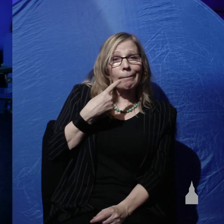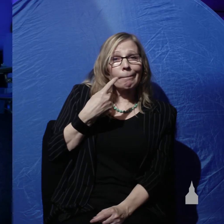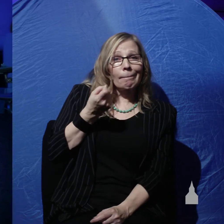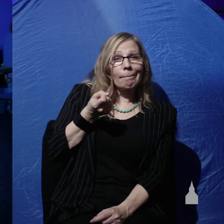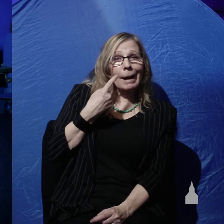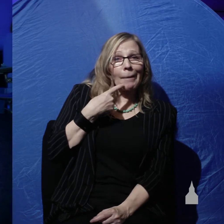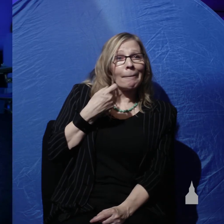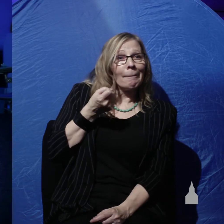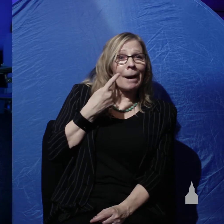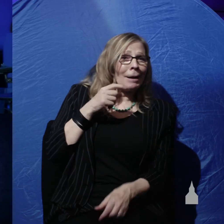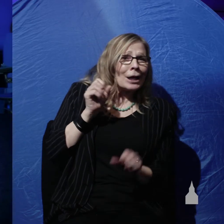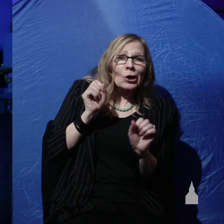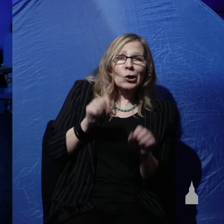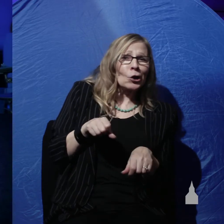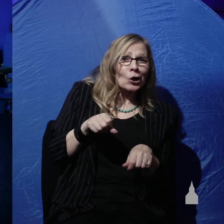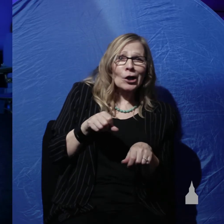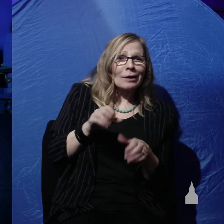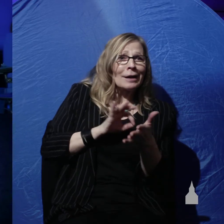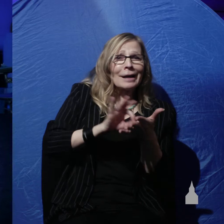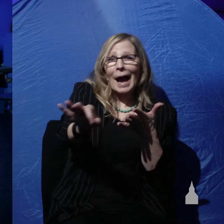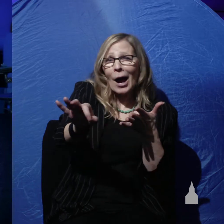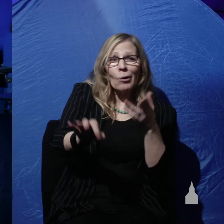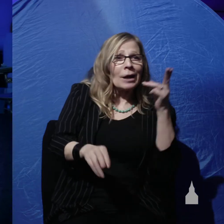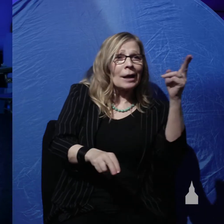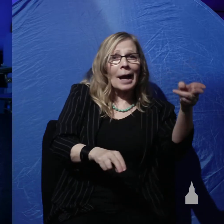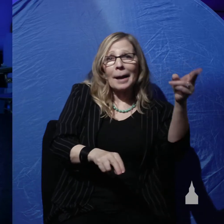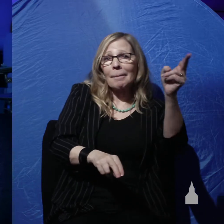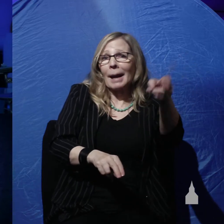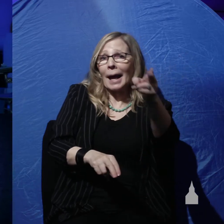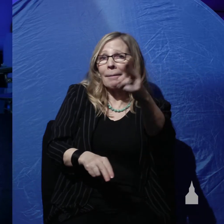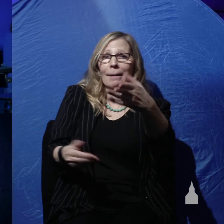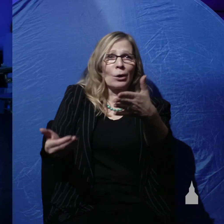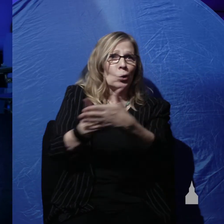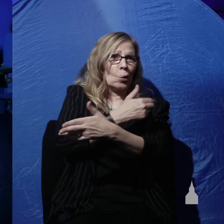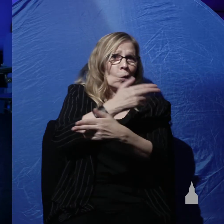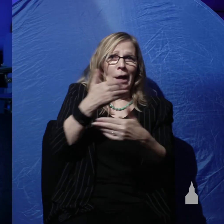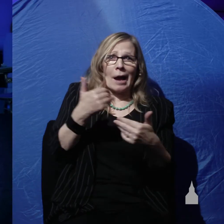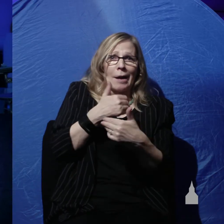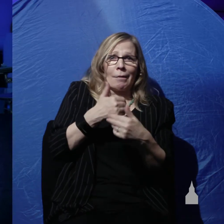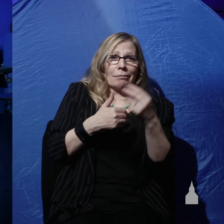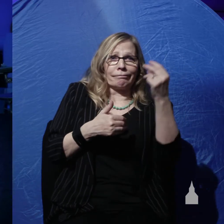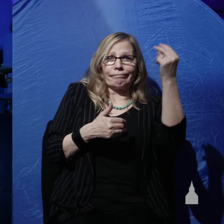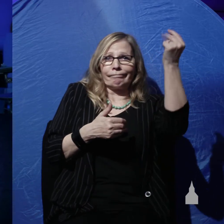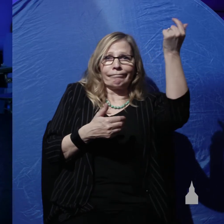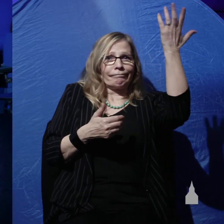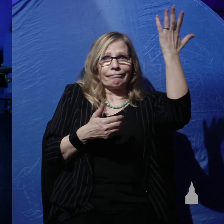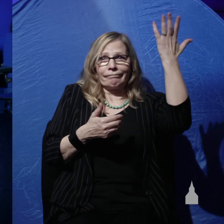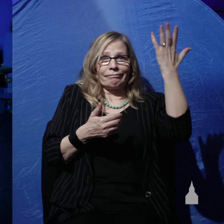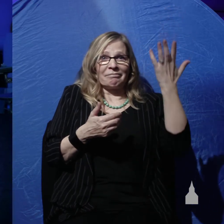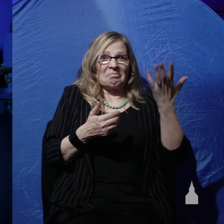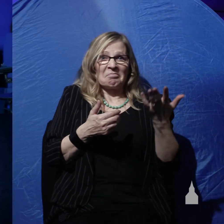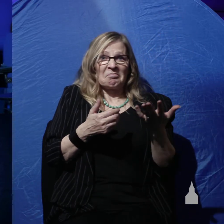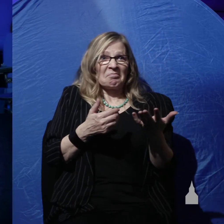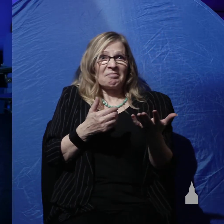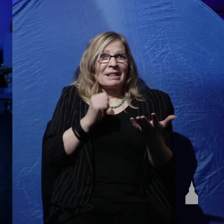He could be, he could count, he could name a new animal and not, not based on